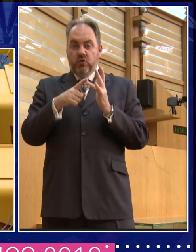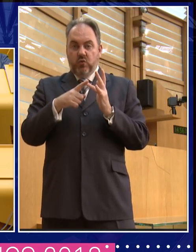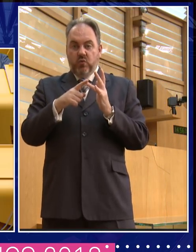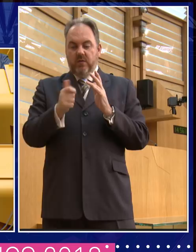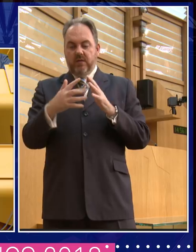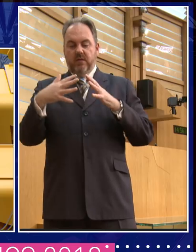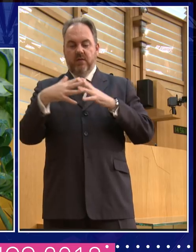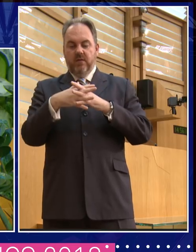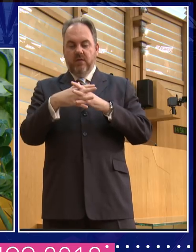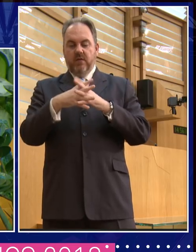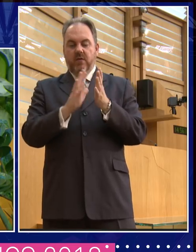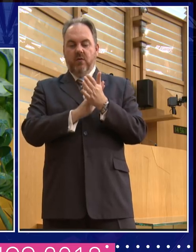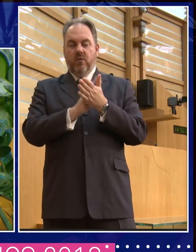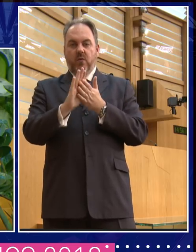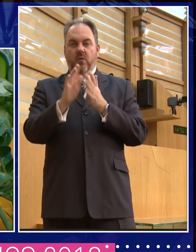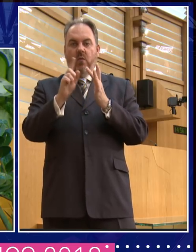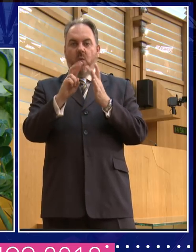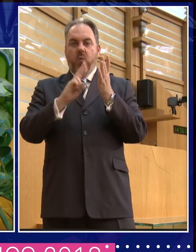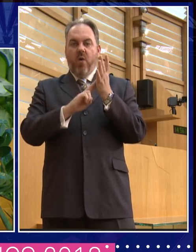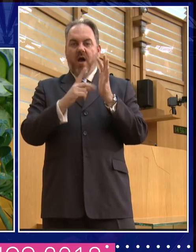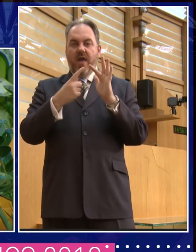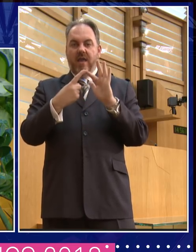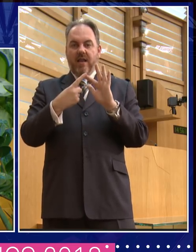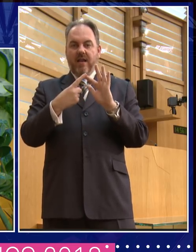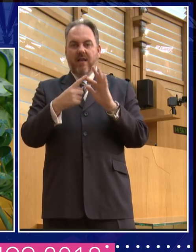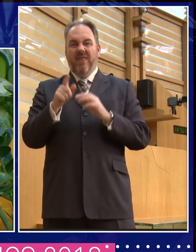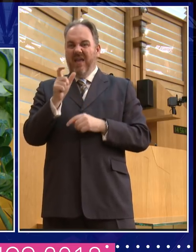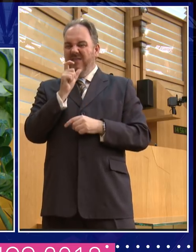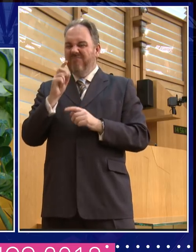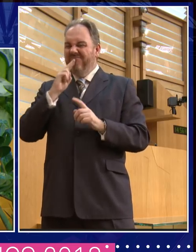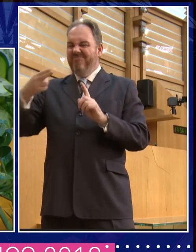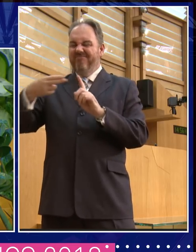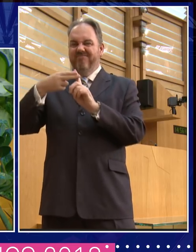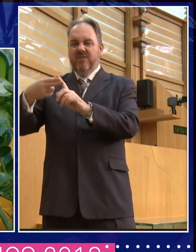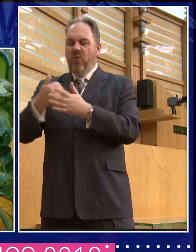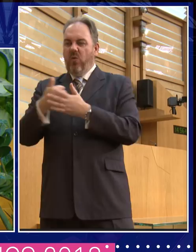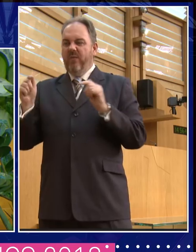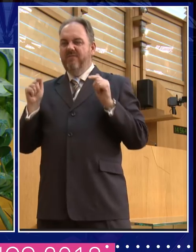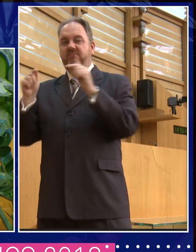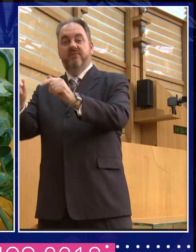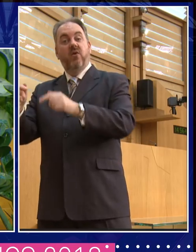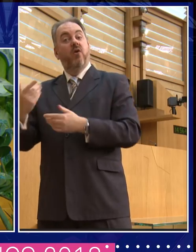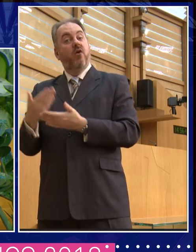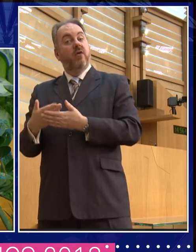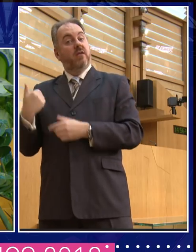something that no man is accused of and women regularly are. I did actually do. That's not quite true.